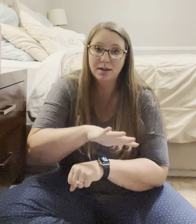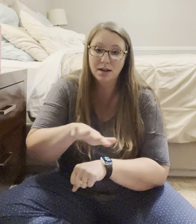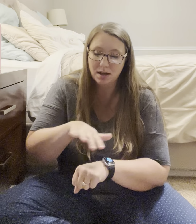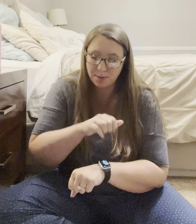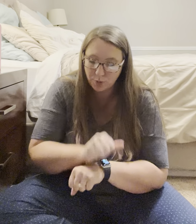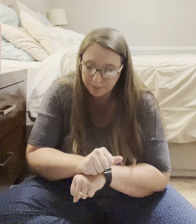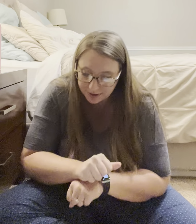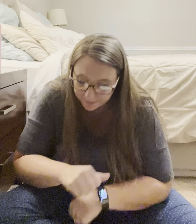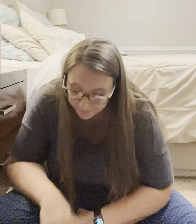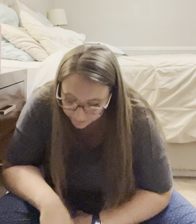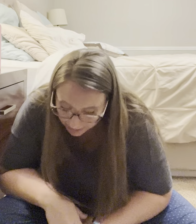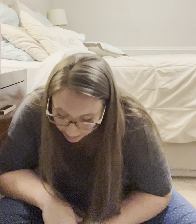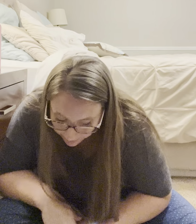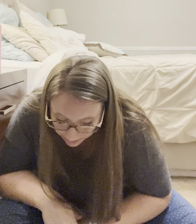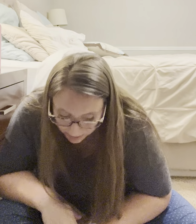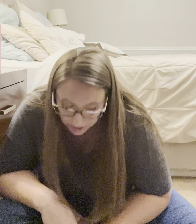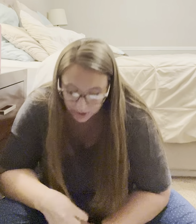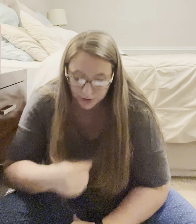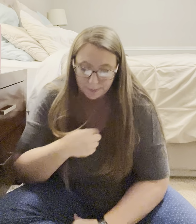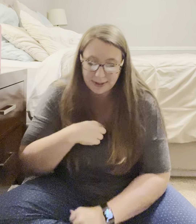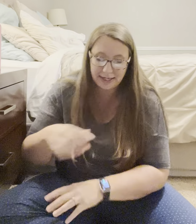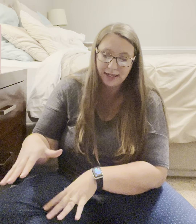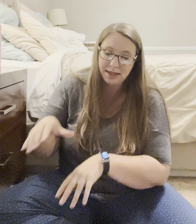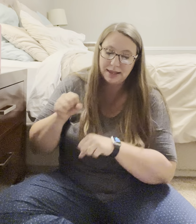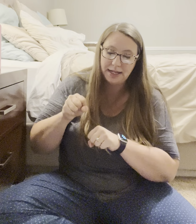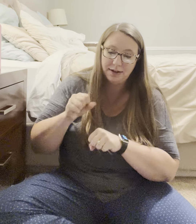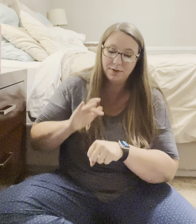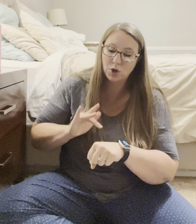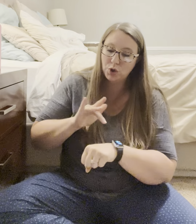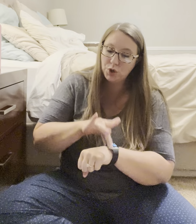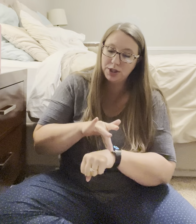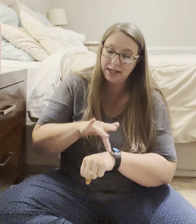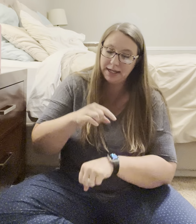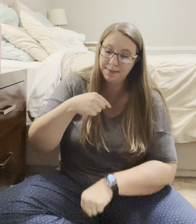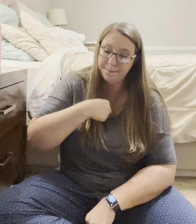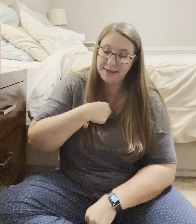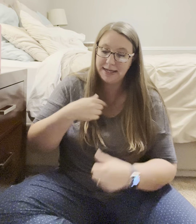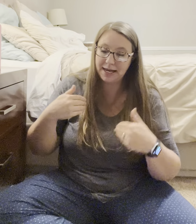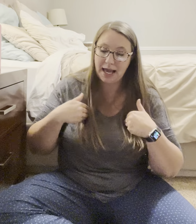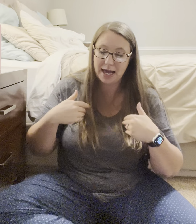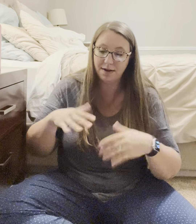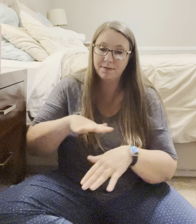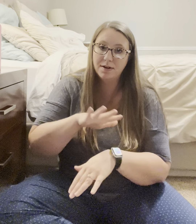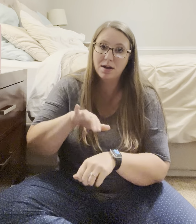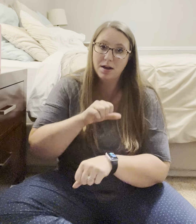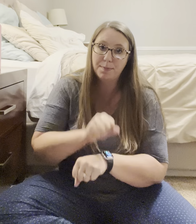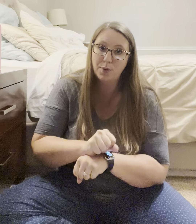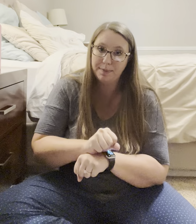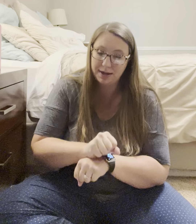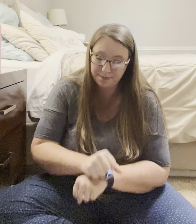Appointment. Okay. So, me. Leave. Early. Me. Have. Appointment.